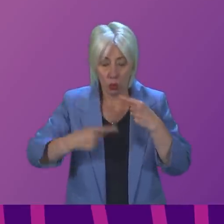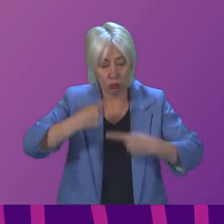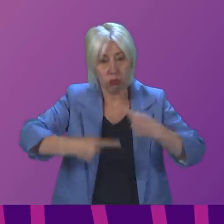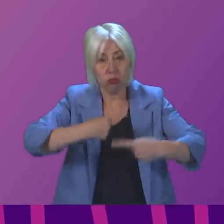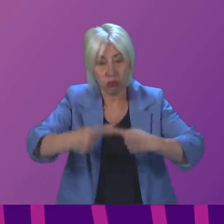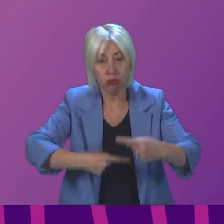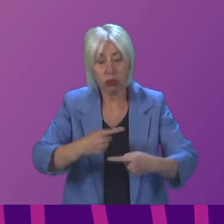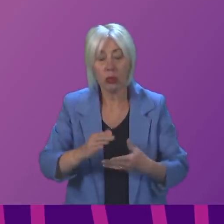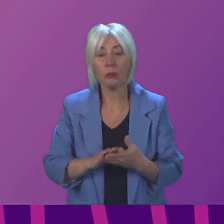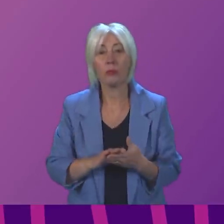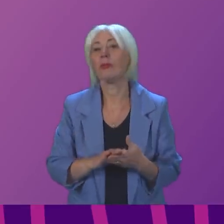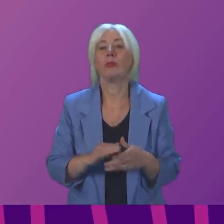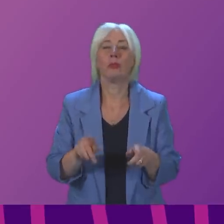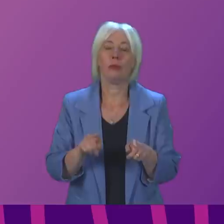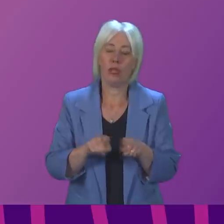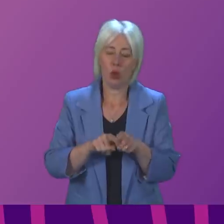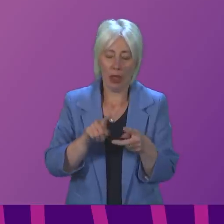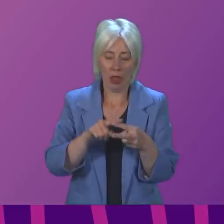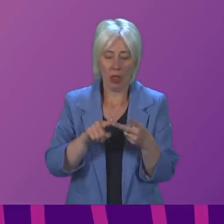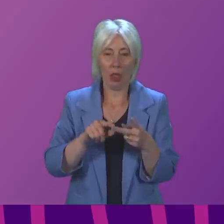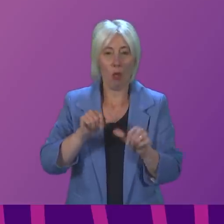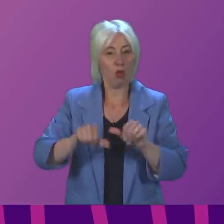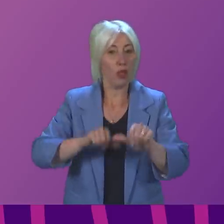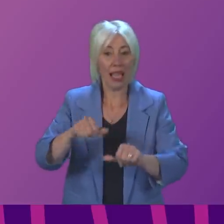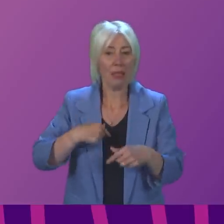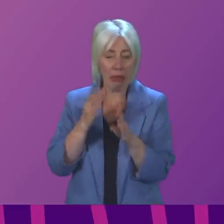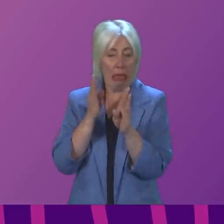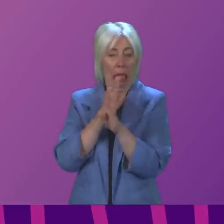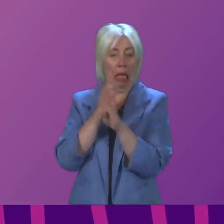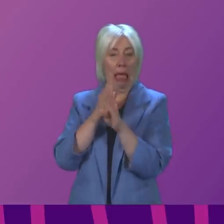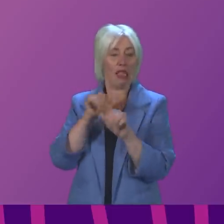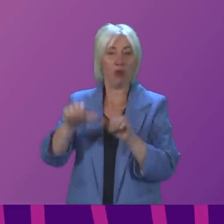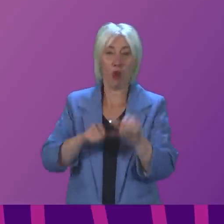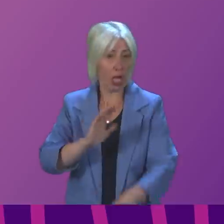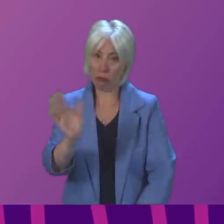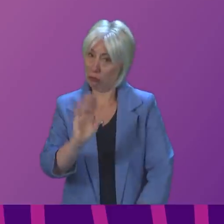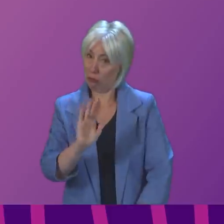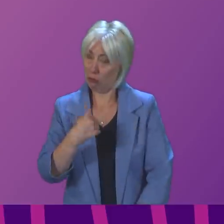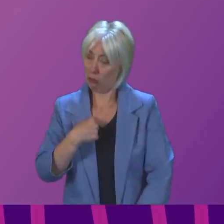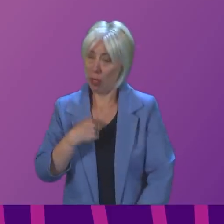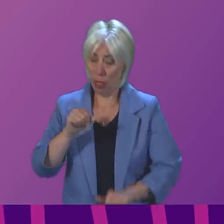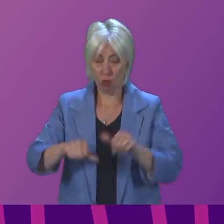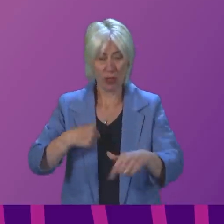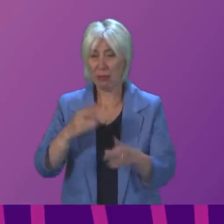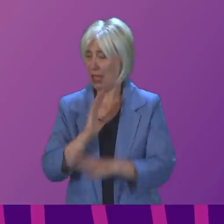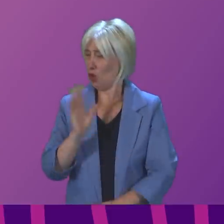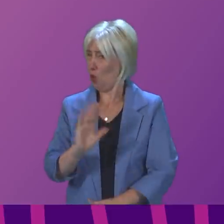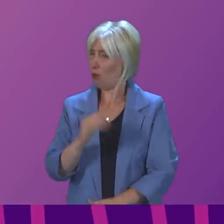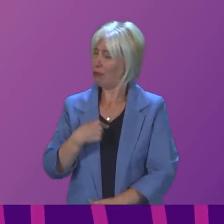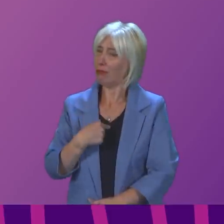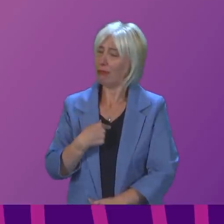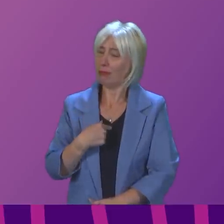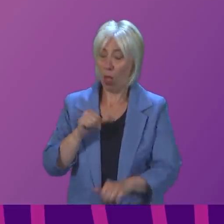time. Secondly, on process. I'm not hiding behind anything. I'm certainly not hiding behind process. The processes that are in place